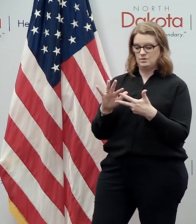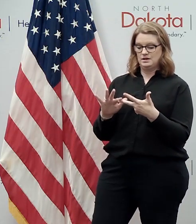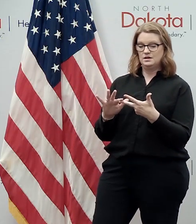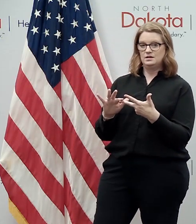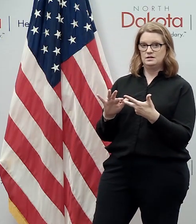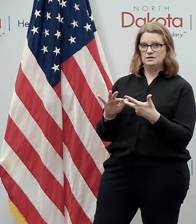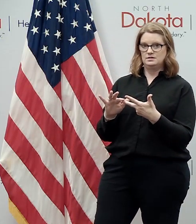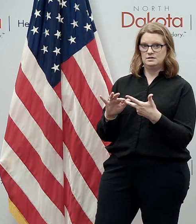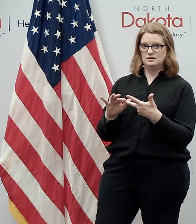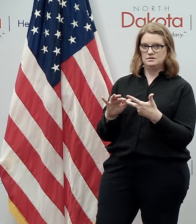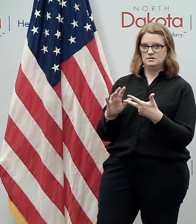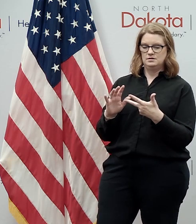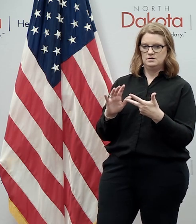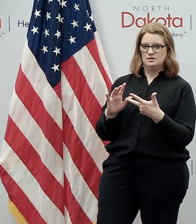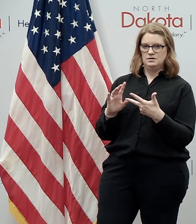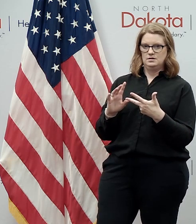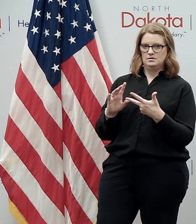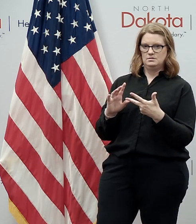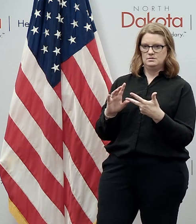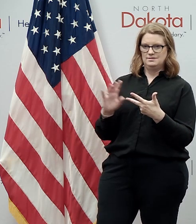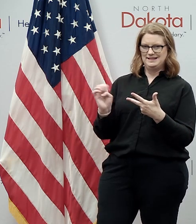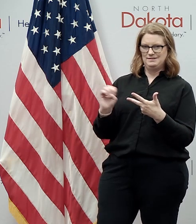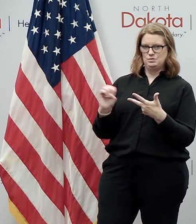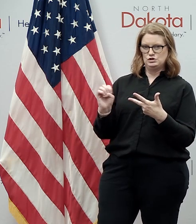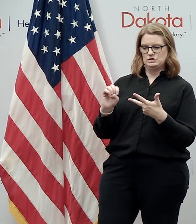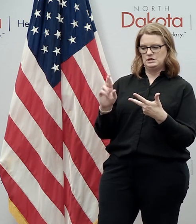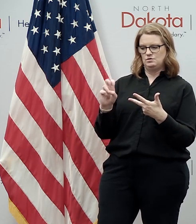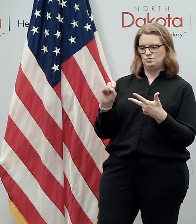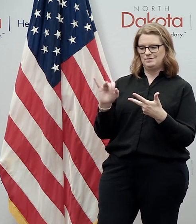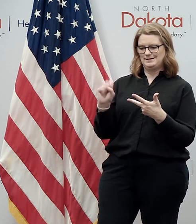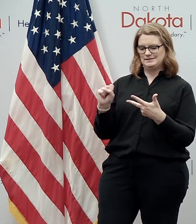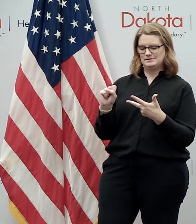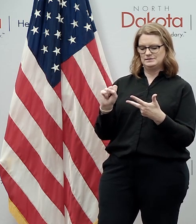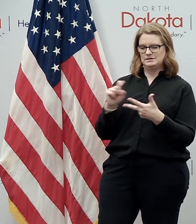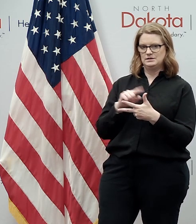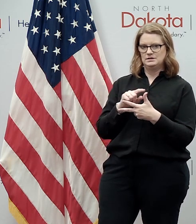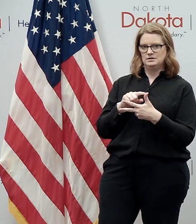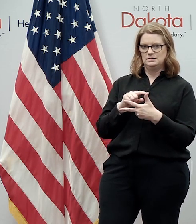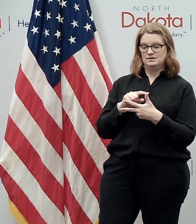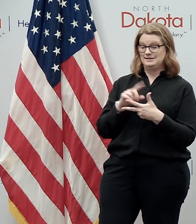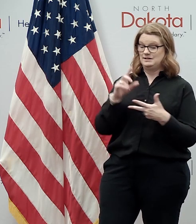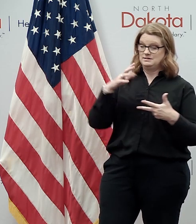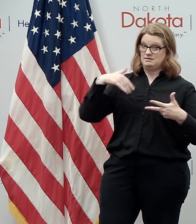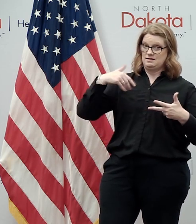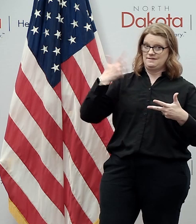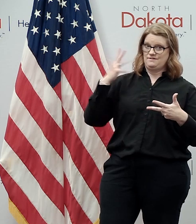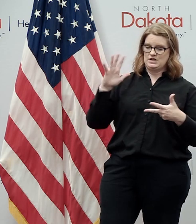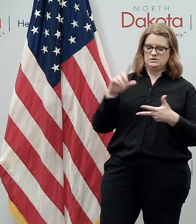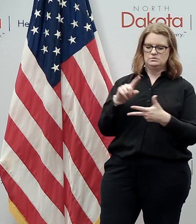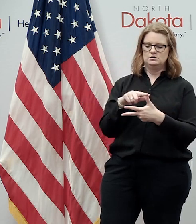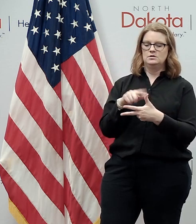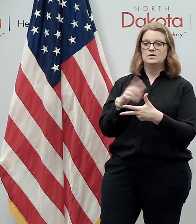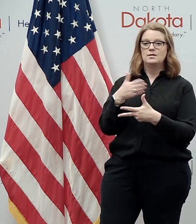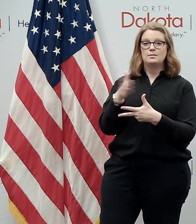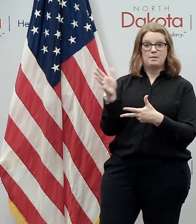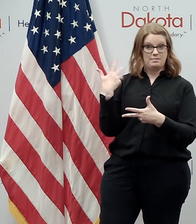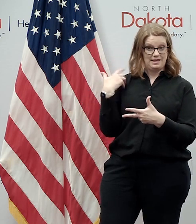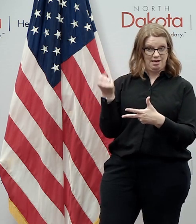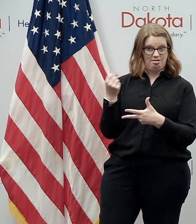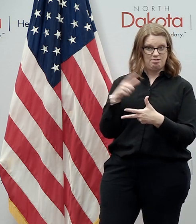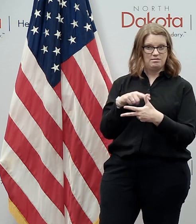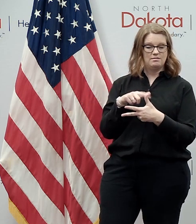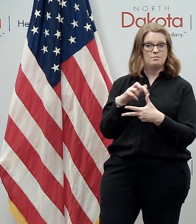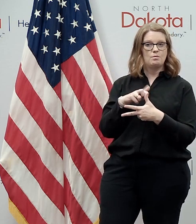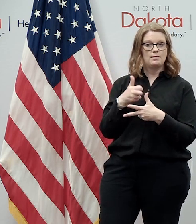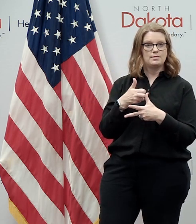out in front of us that we've been dealing with in kind of what i call emergency crisis mode which is you know far from over but one is the public health crisis